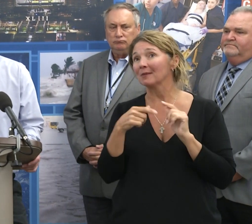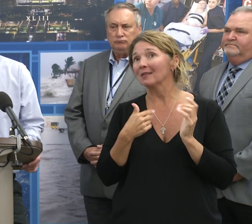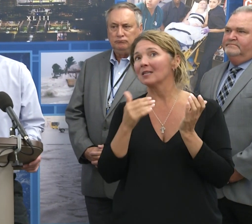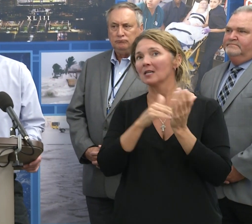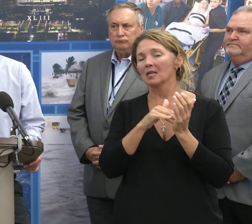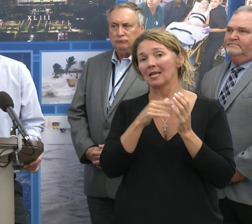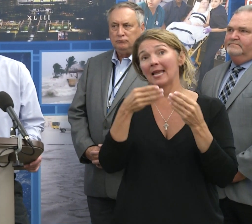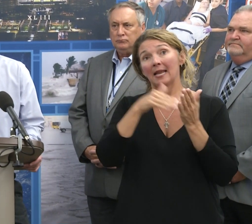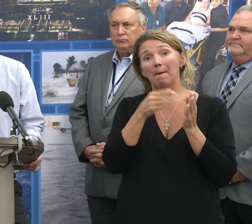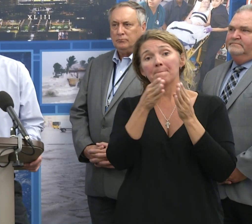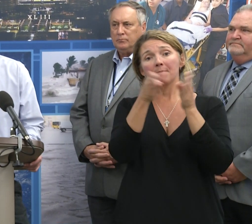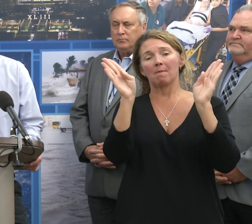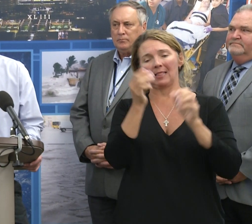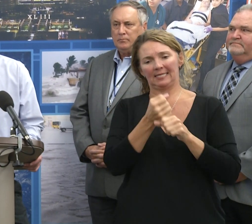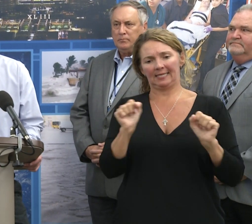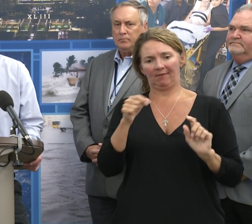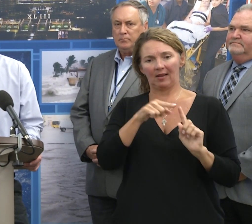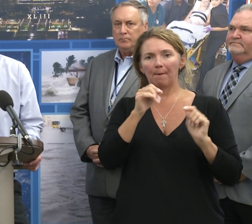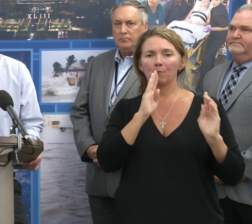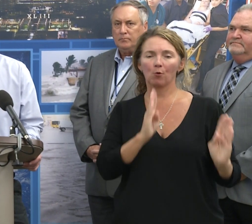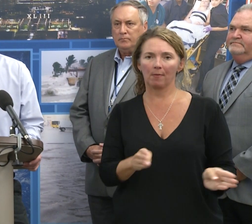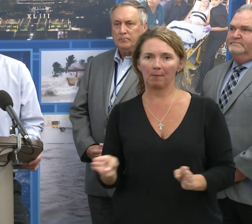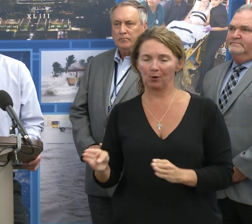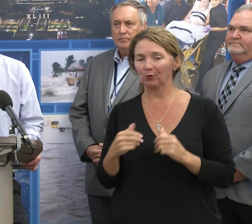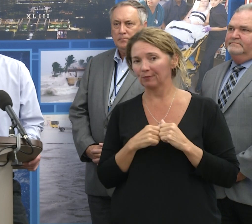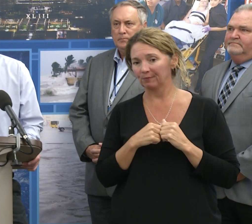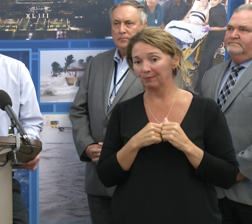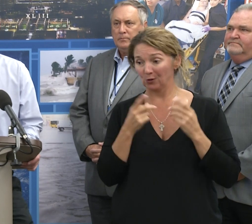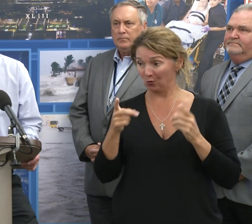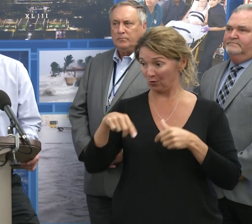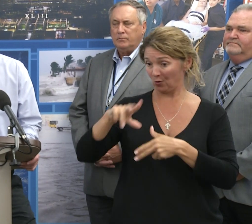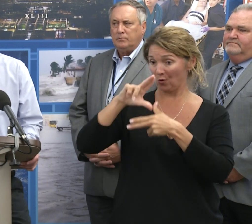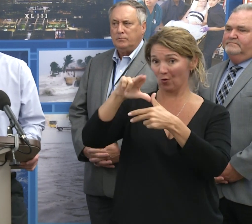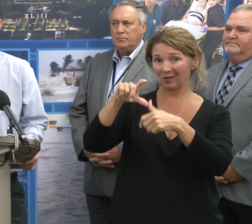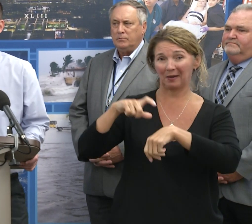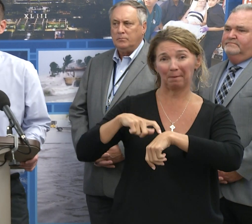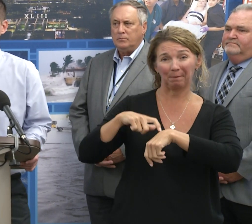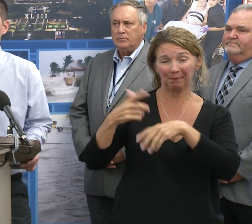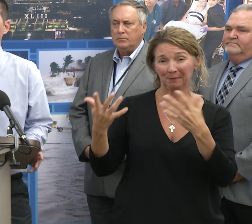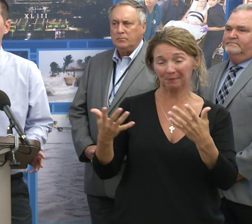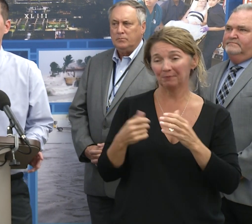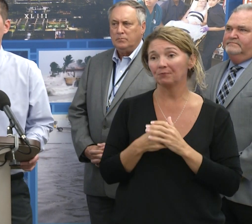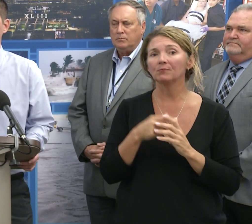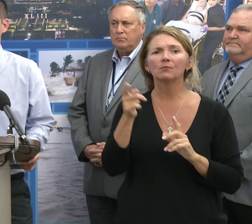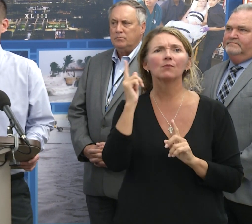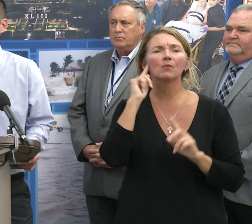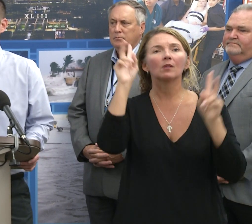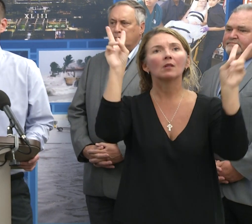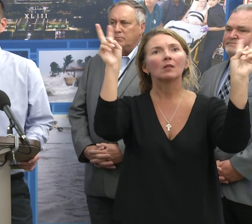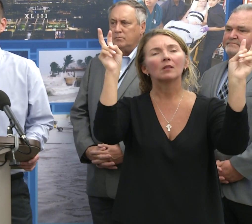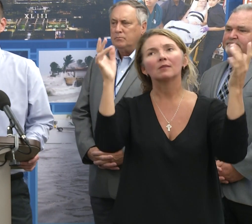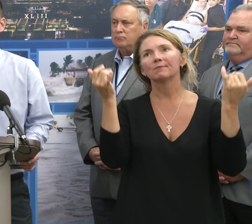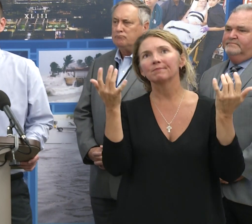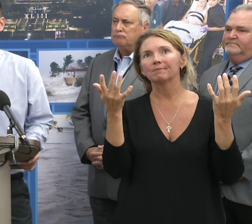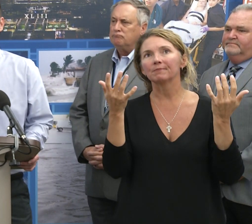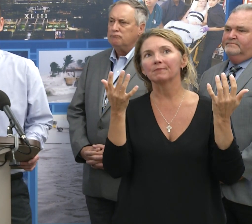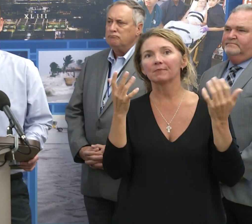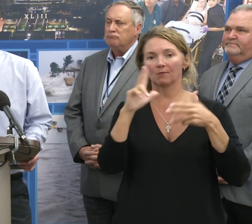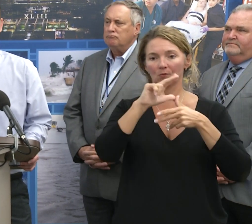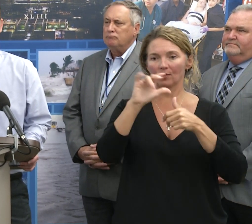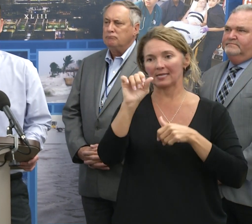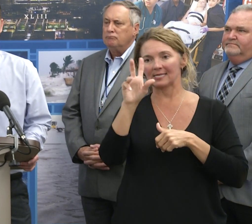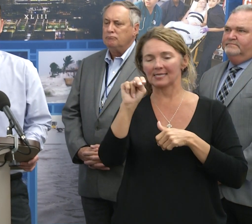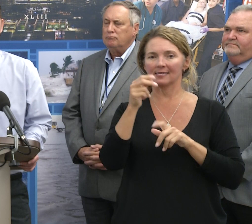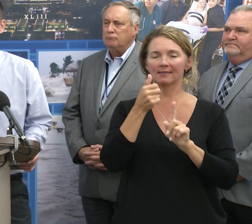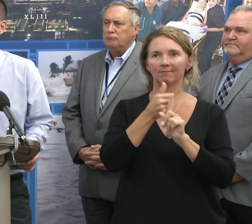public safety and preparedness during the hurricane season. One thing I want to mention also, you've heard the theme, you know, hurricane